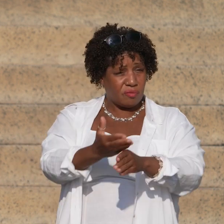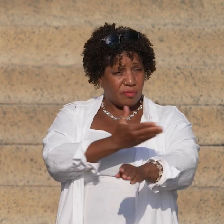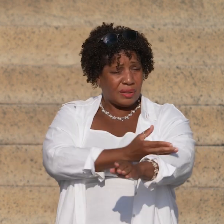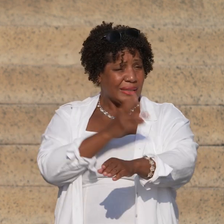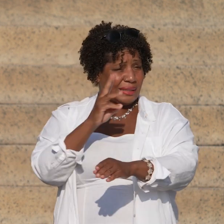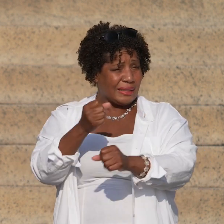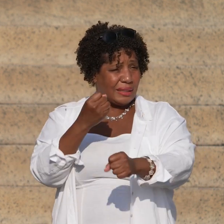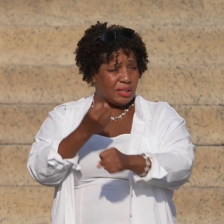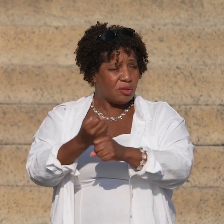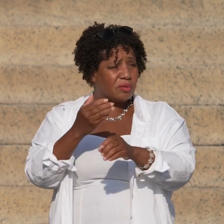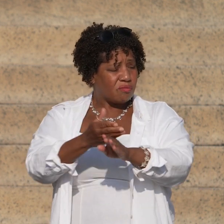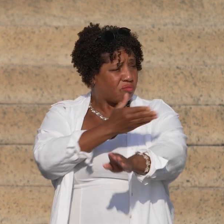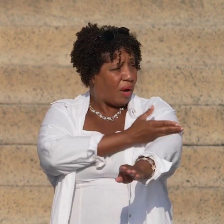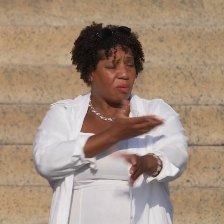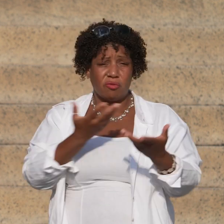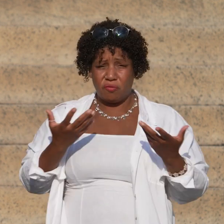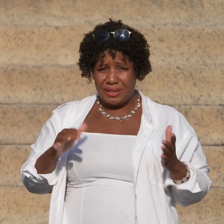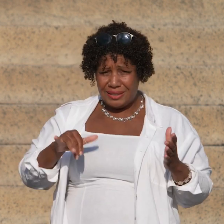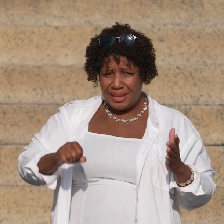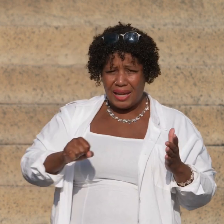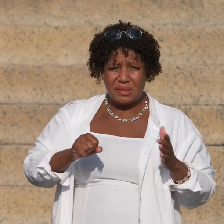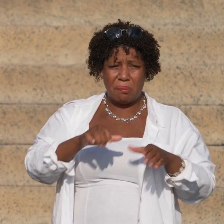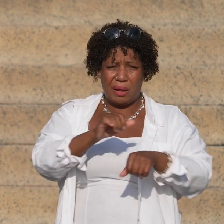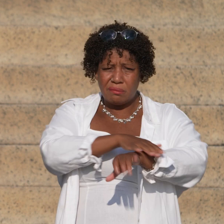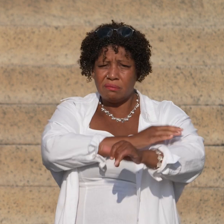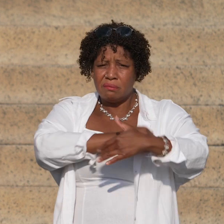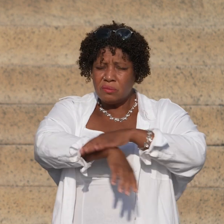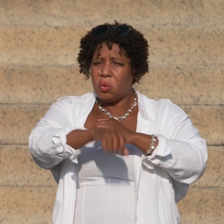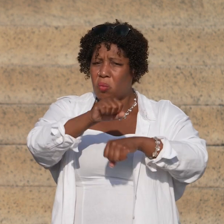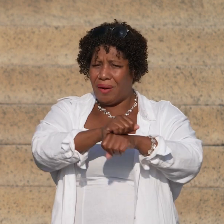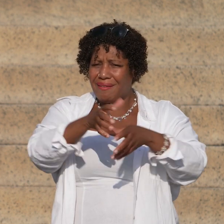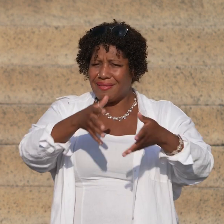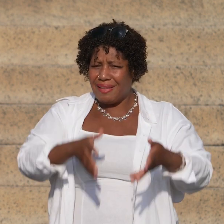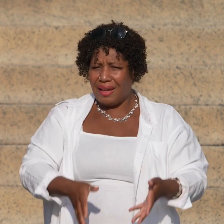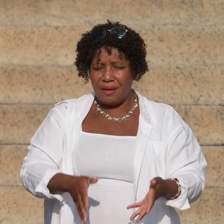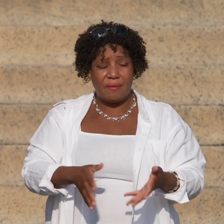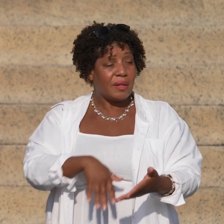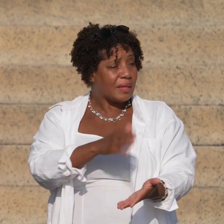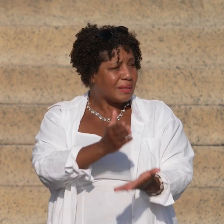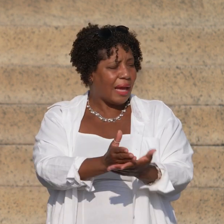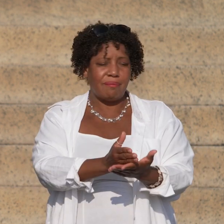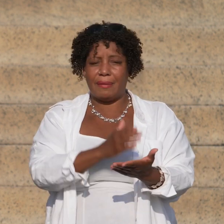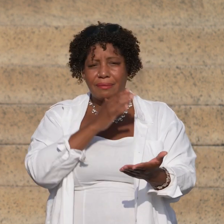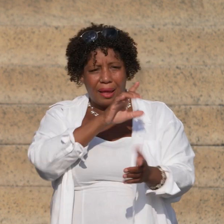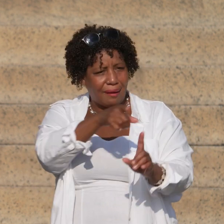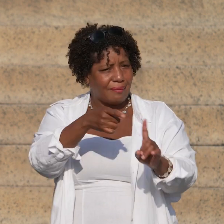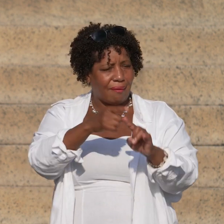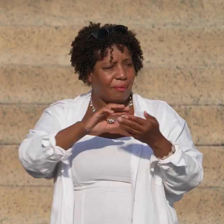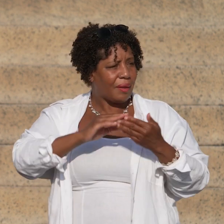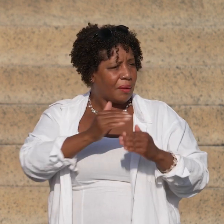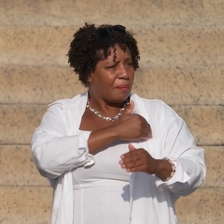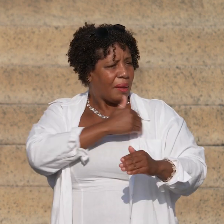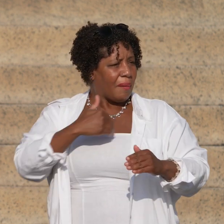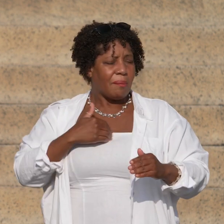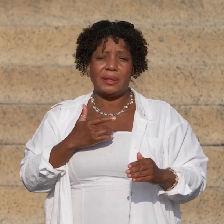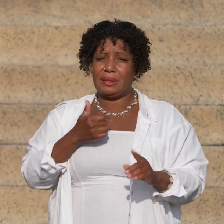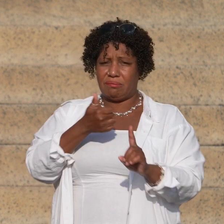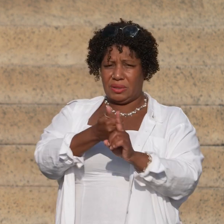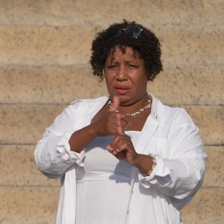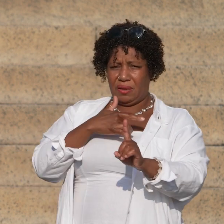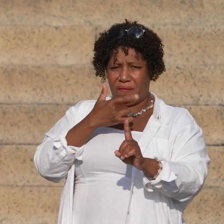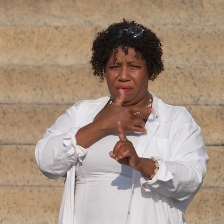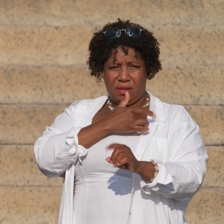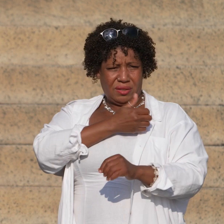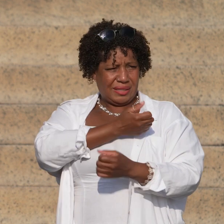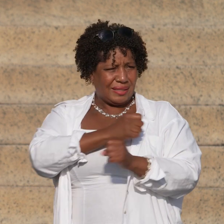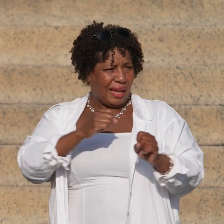last 60 years, there is still much work to be done. We won't stop until our community members feel safe leaving their